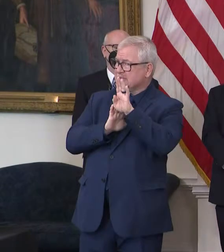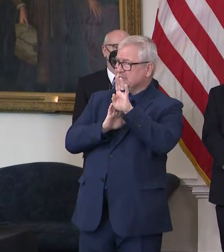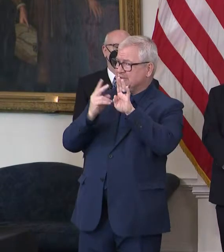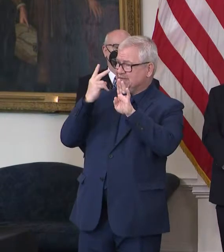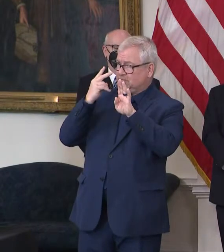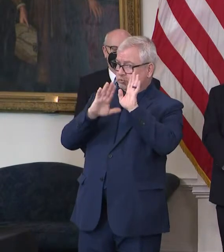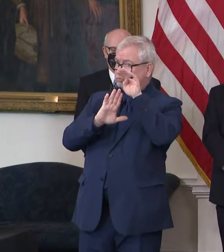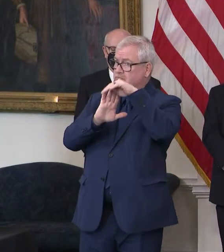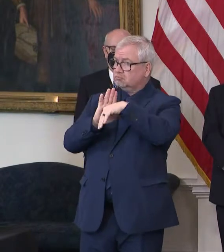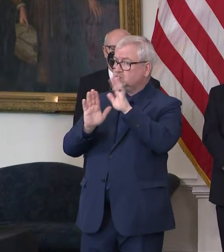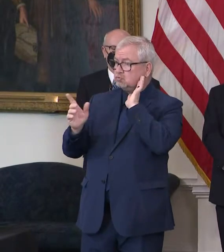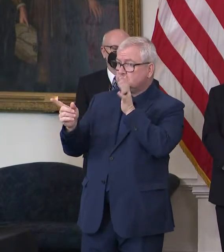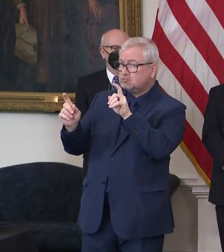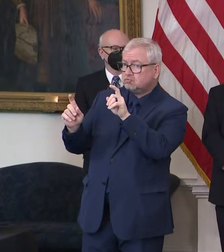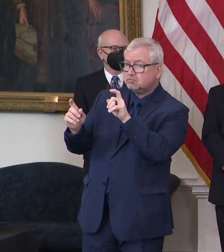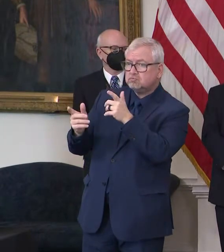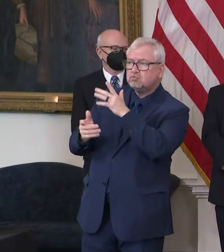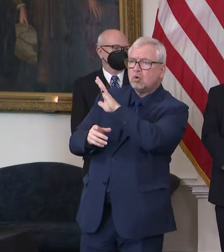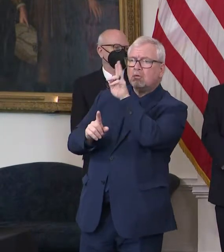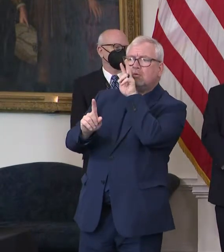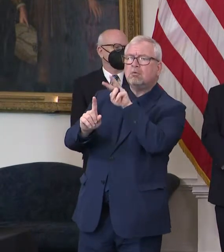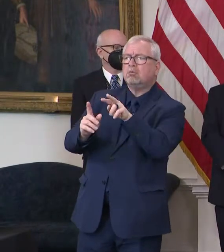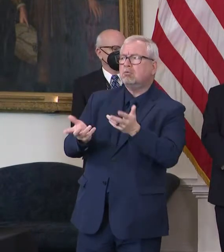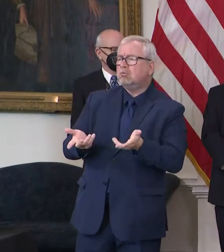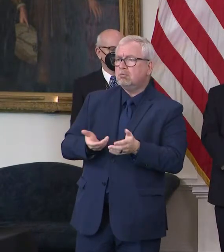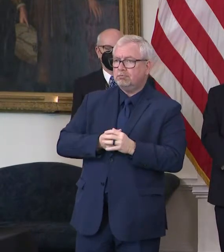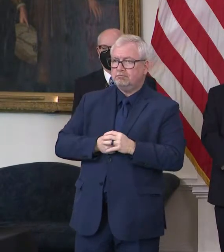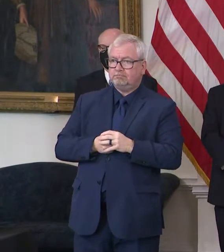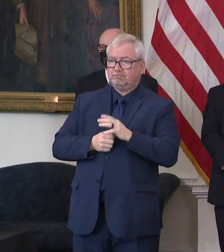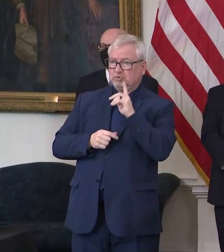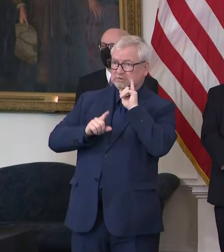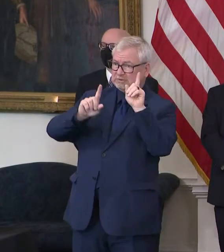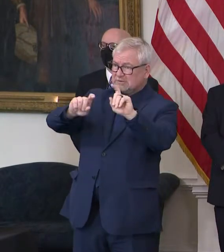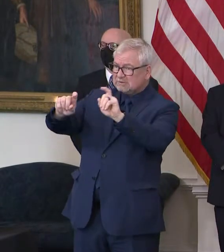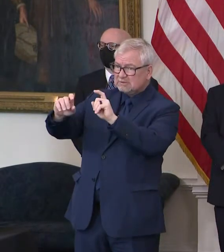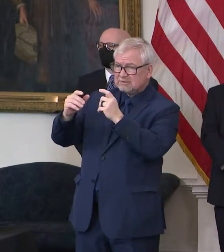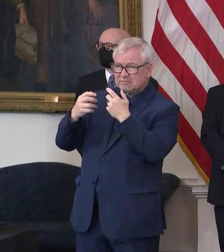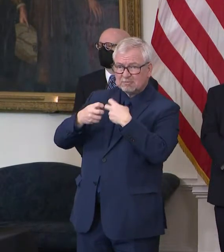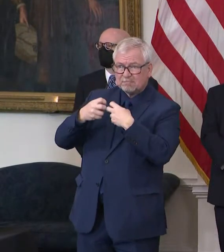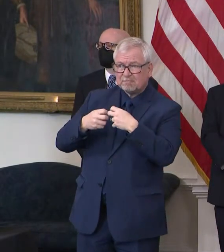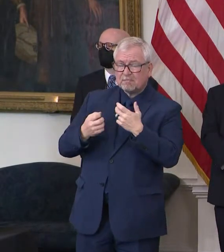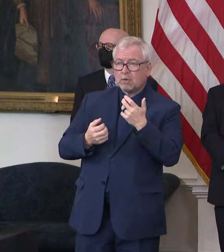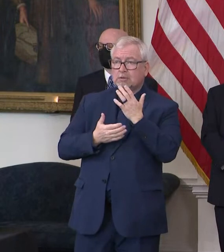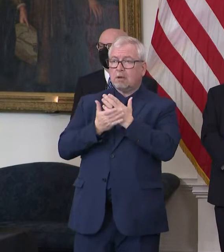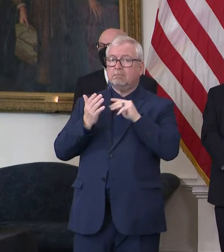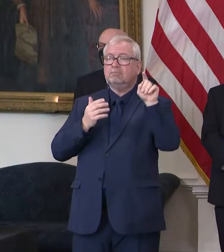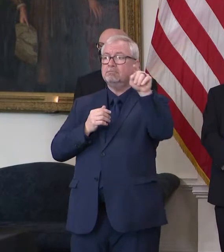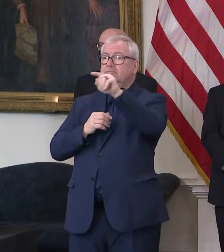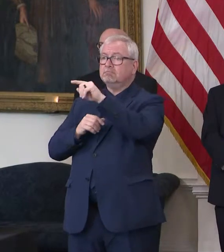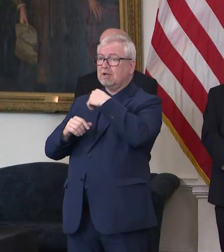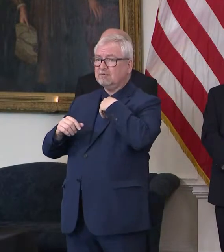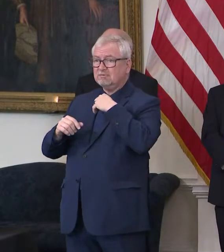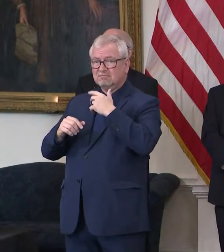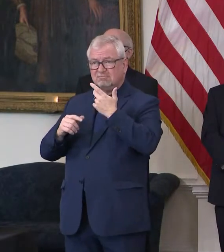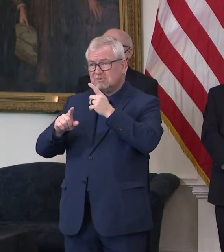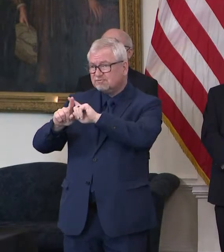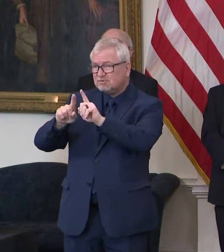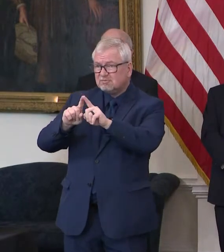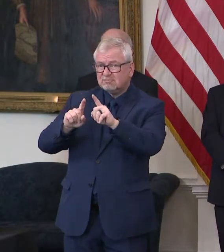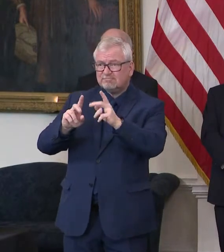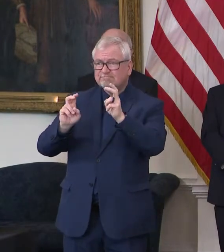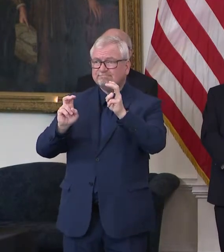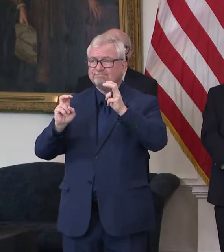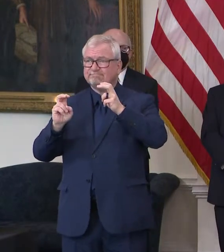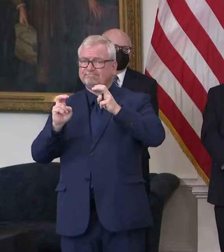Um, there's been some testing issues around the state, particularly in Harkis County, uh, some testing delays. What have been your conversation with getting those provided in